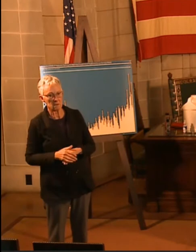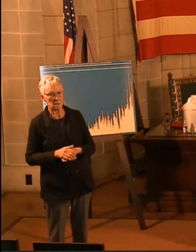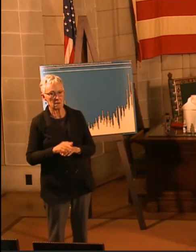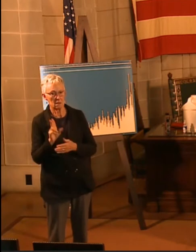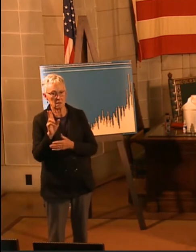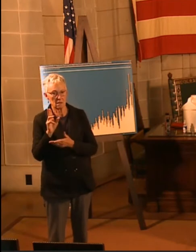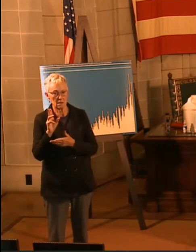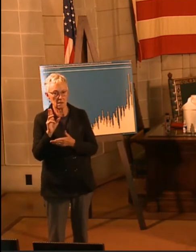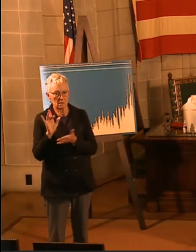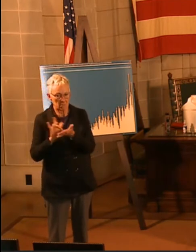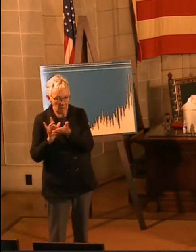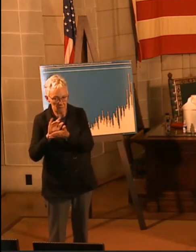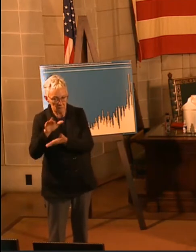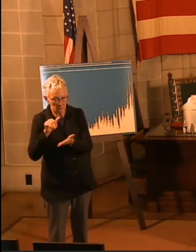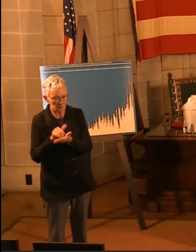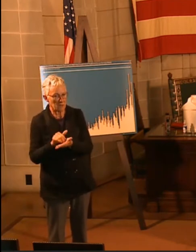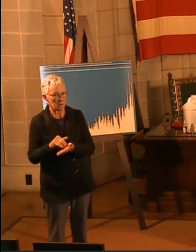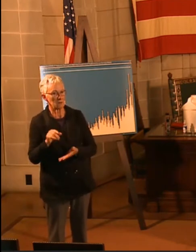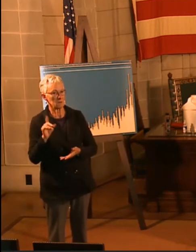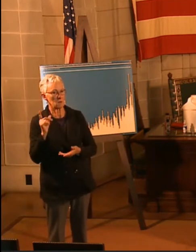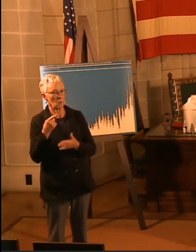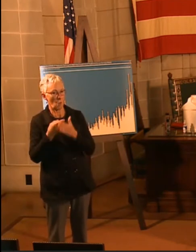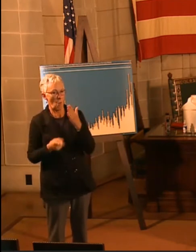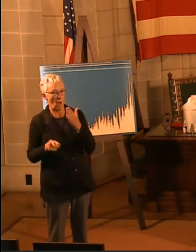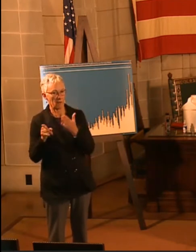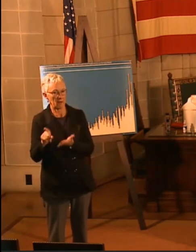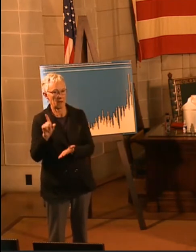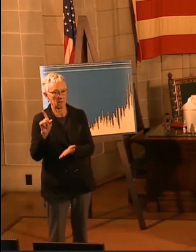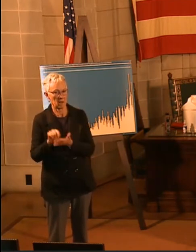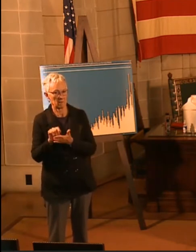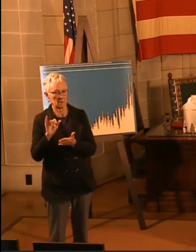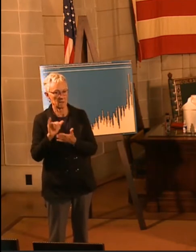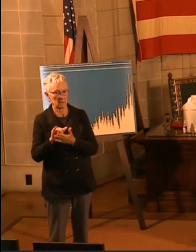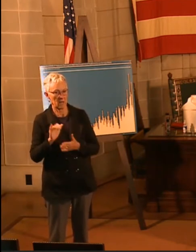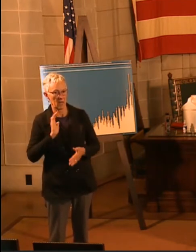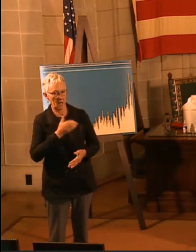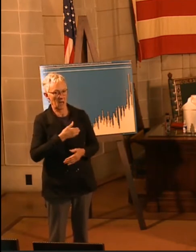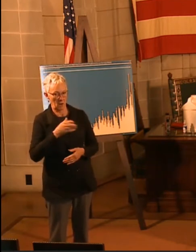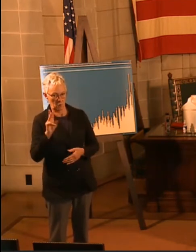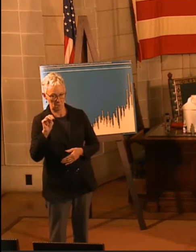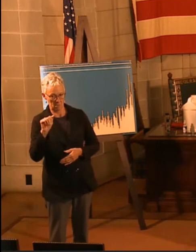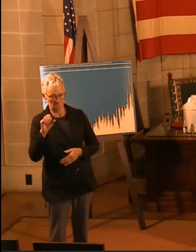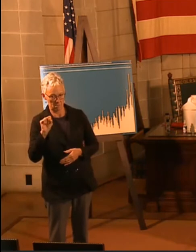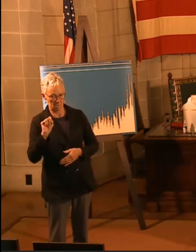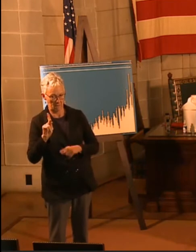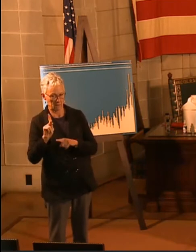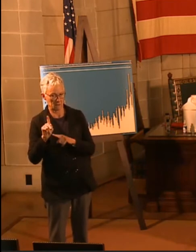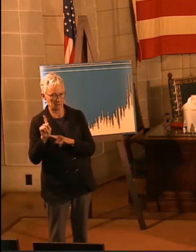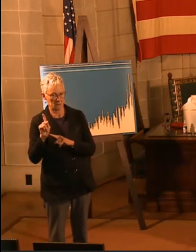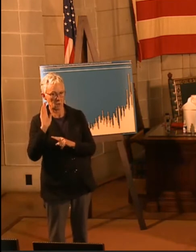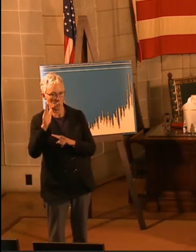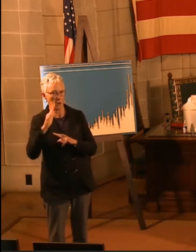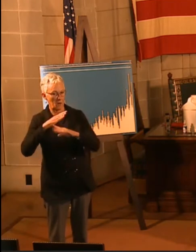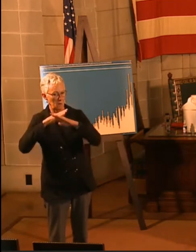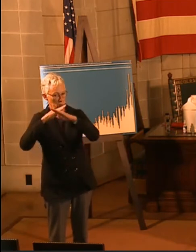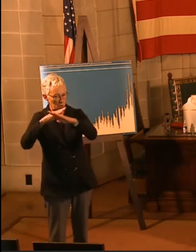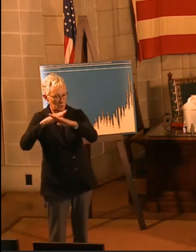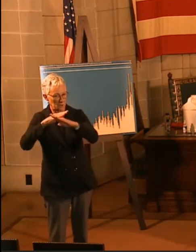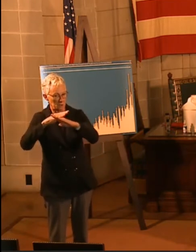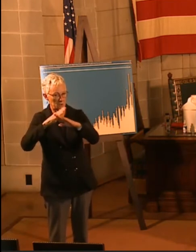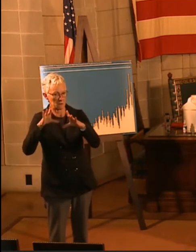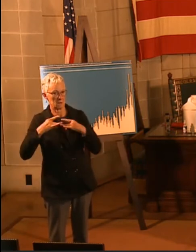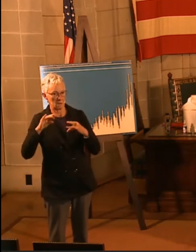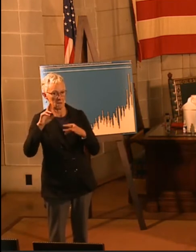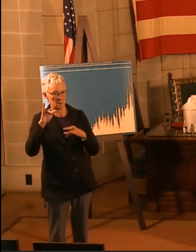face masks when we're out in public. And together, if we do all of these things, we'll be able to reduce transmission and